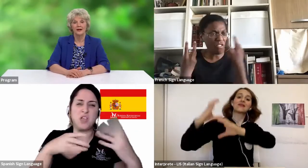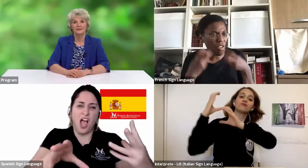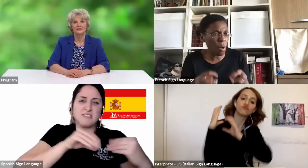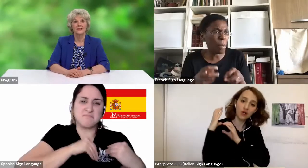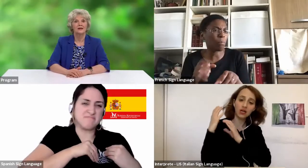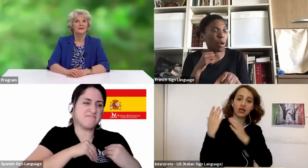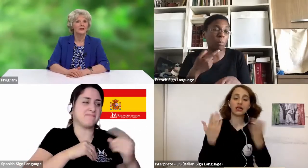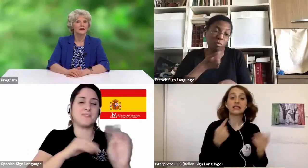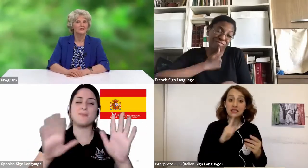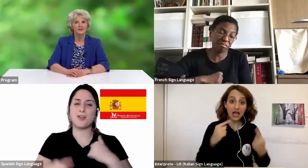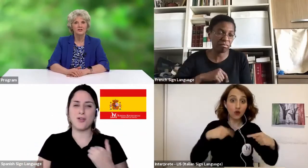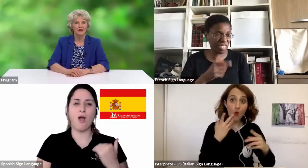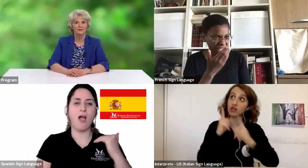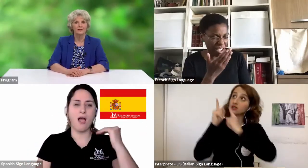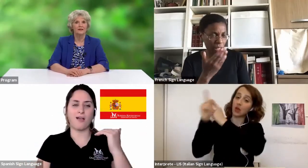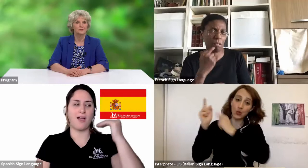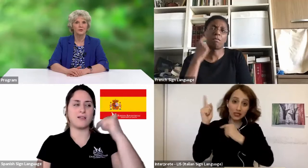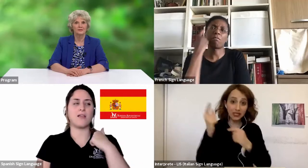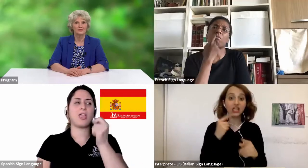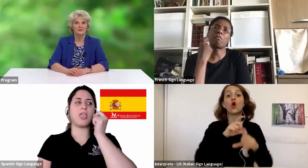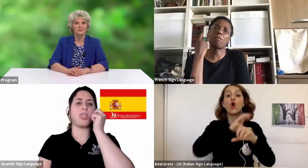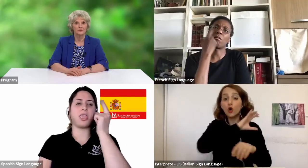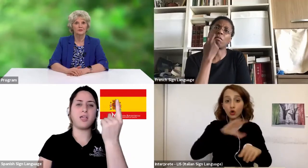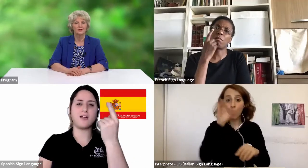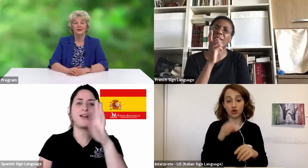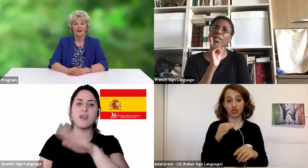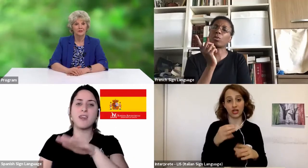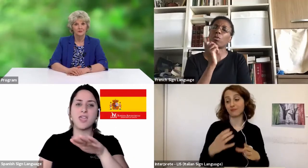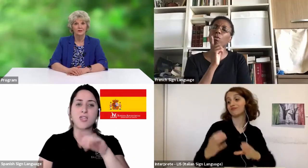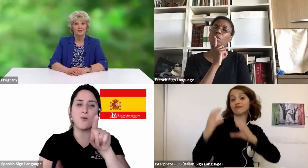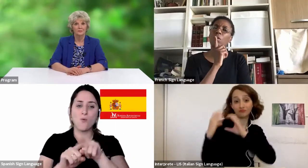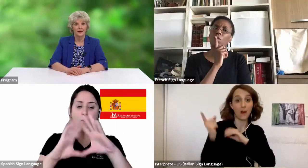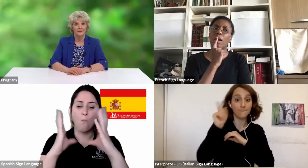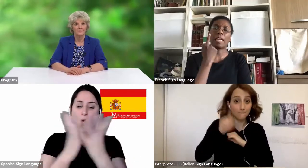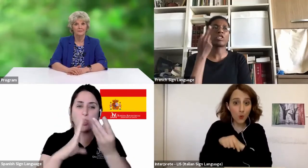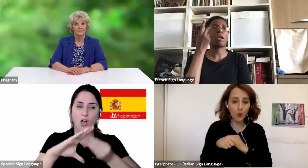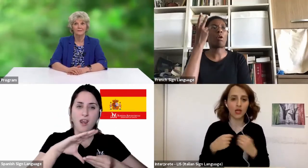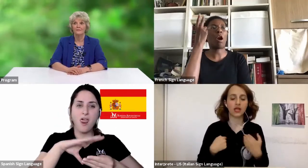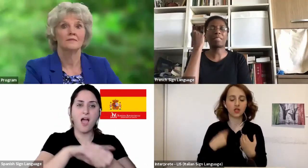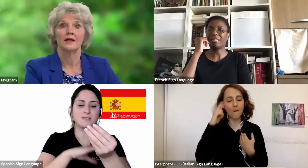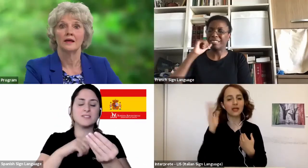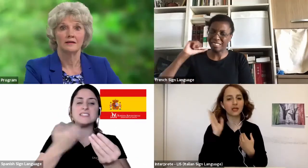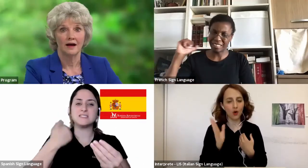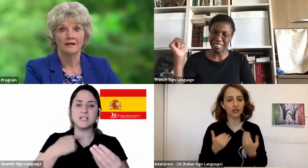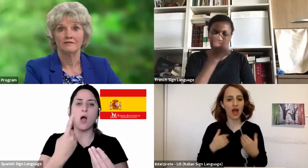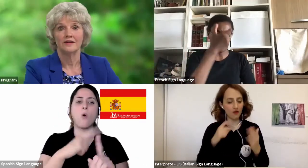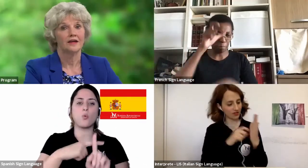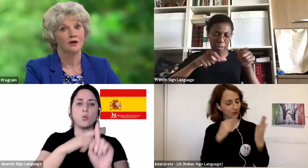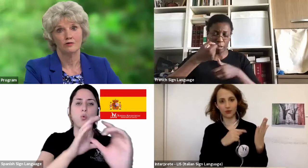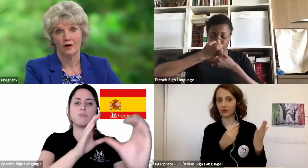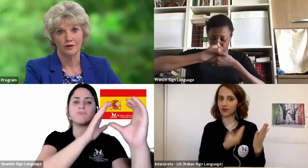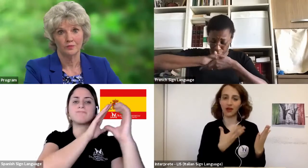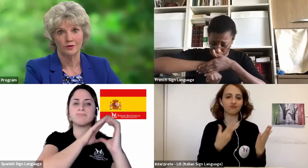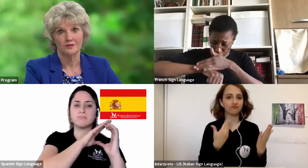I realized that every child that is born into this world has a cross to bear. Life